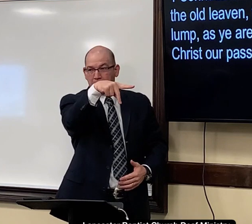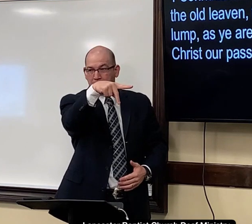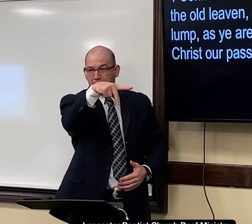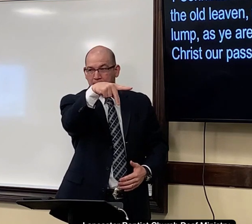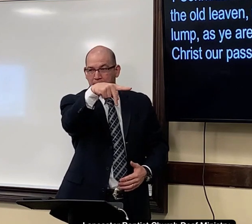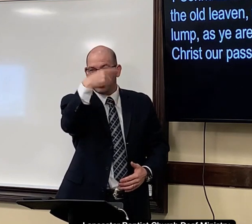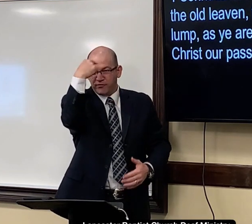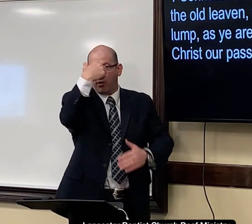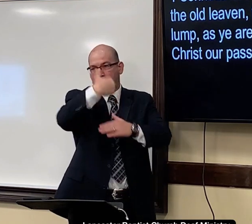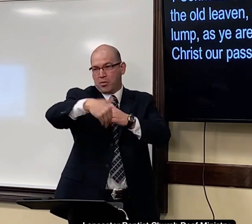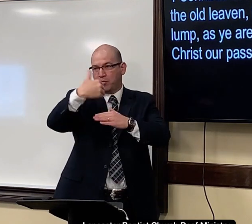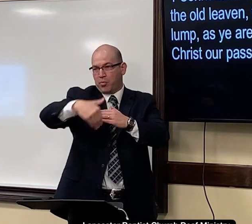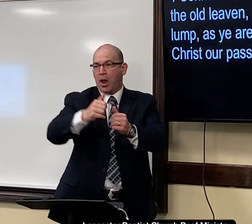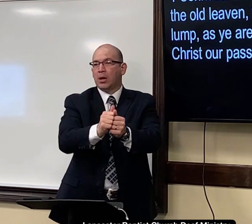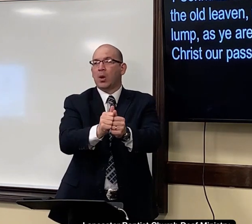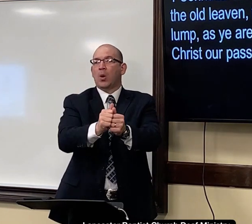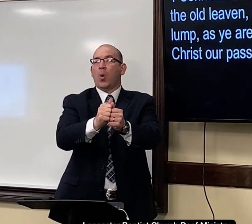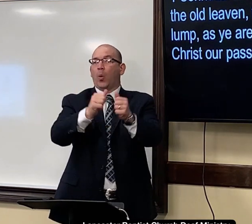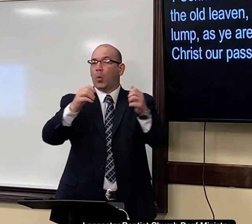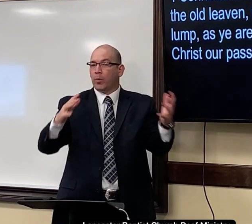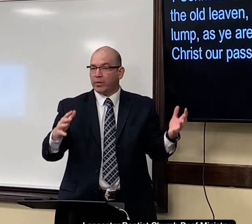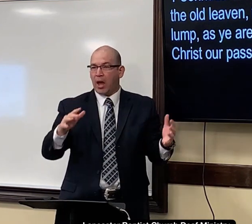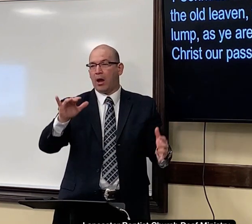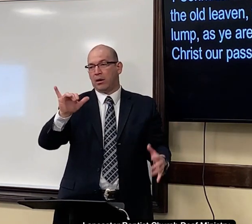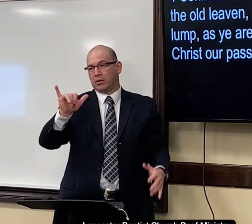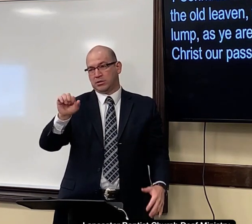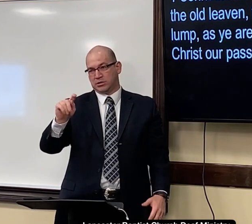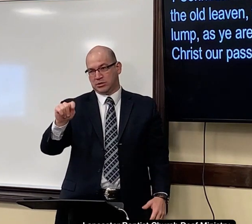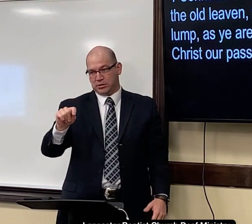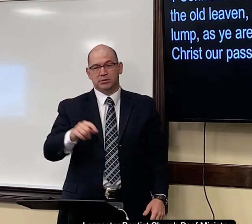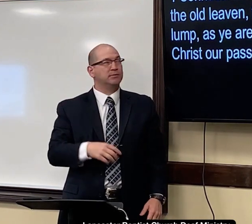lump you know for bread without yeast